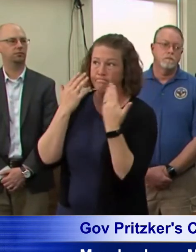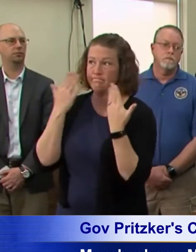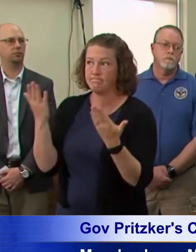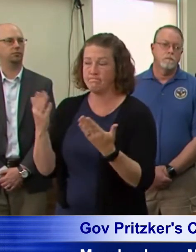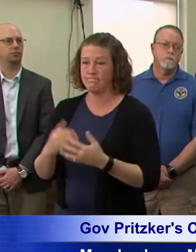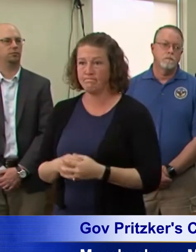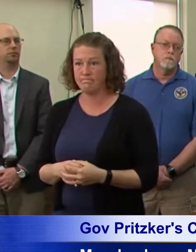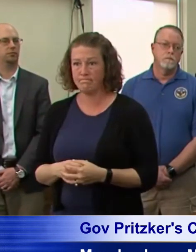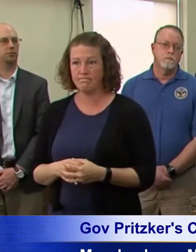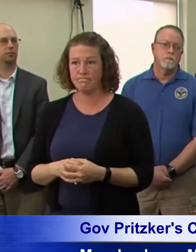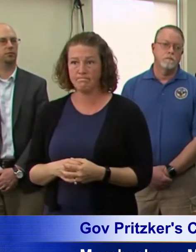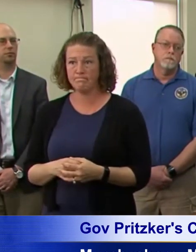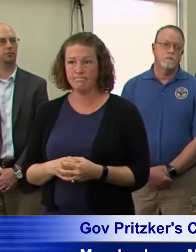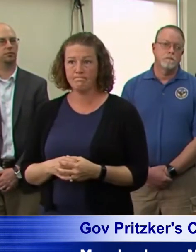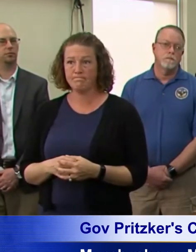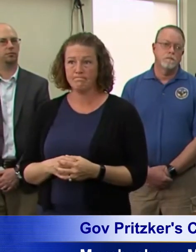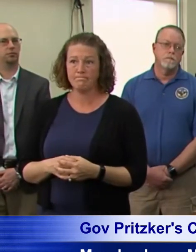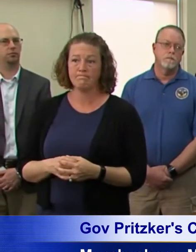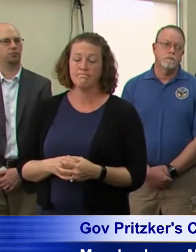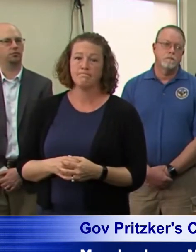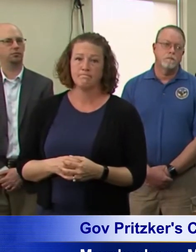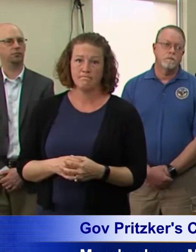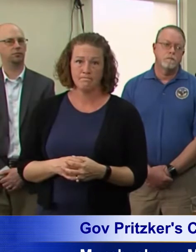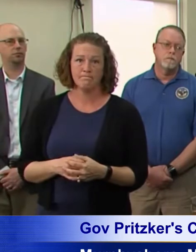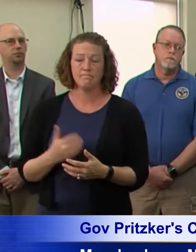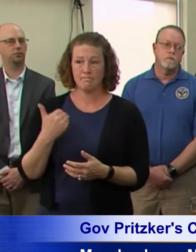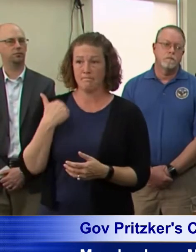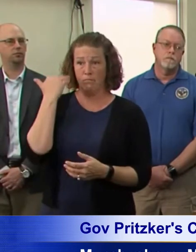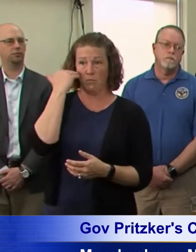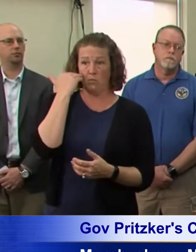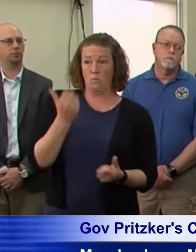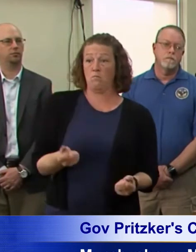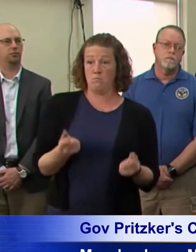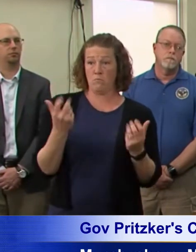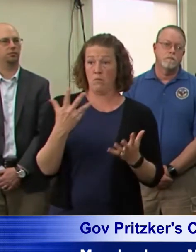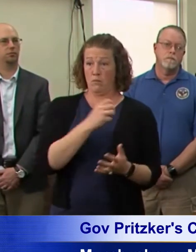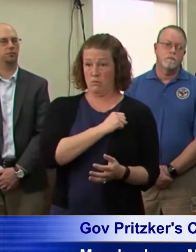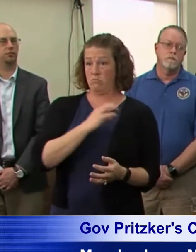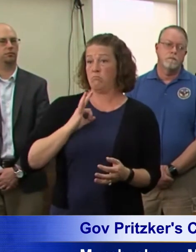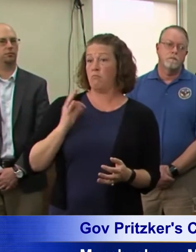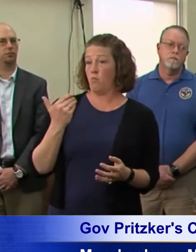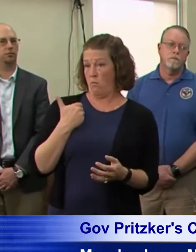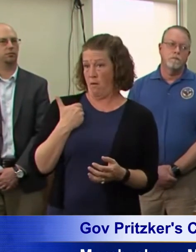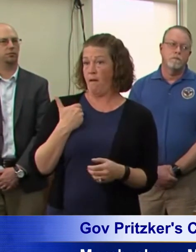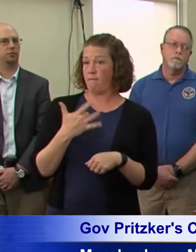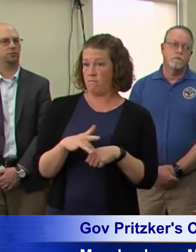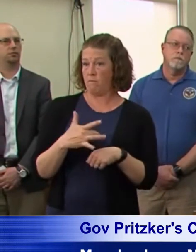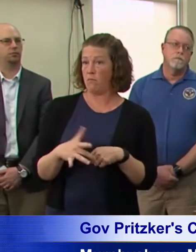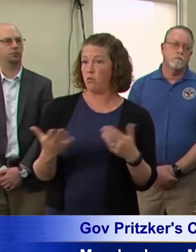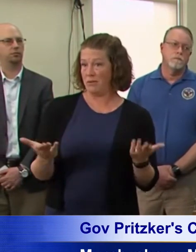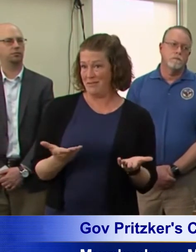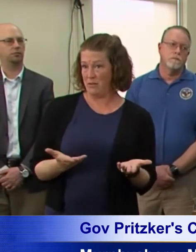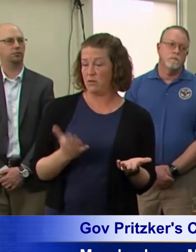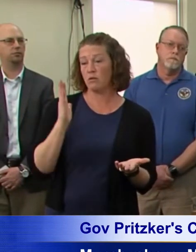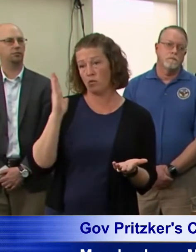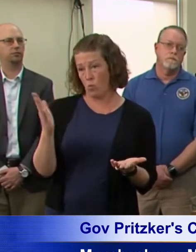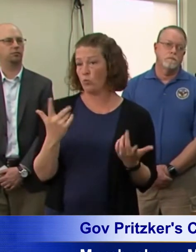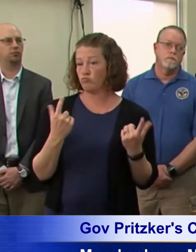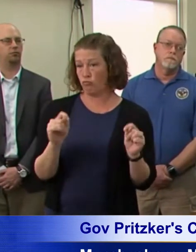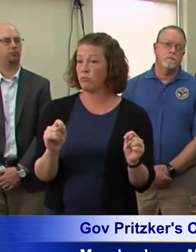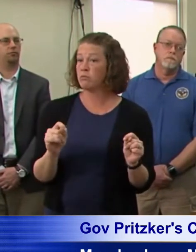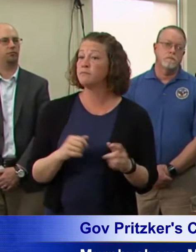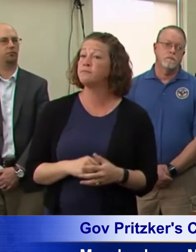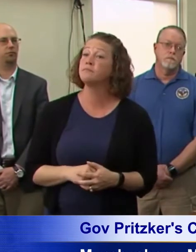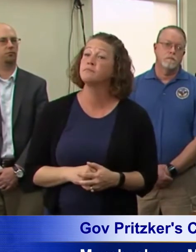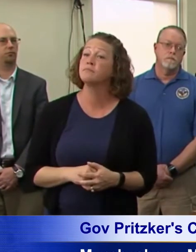works for us. I don't know how they fulfill their FOIA. I know how many staff people we have available to do it. We're going to try to fulfill those. We just